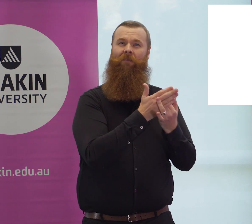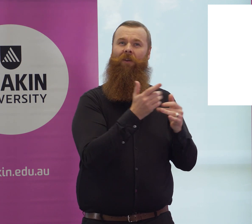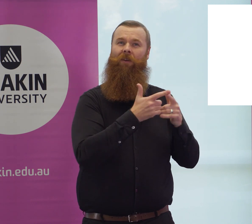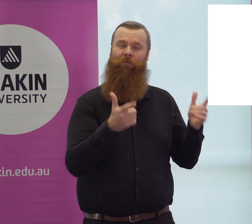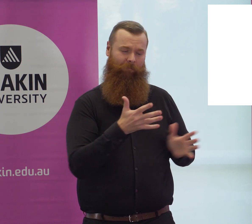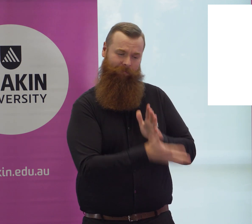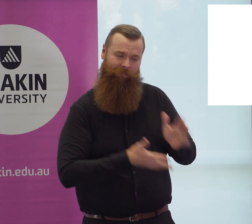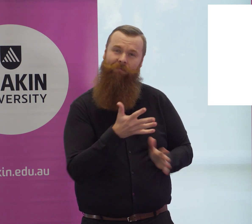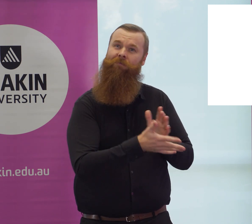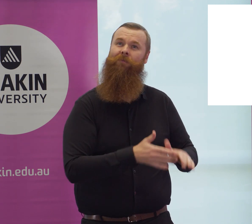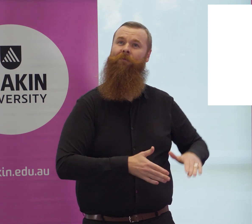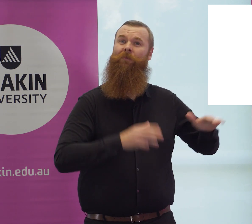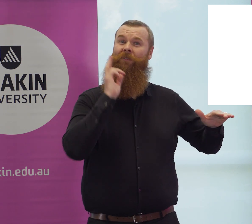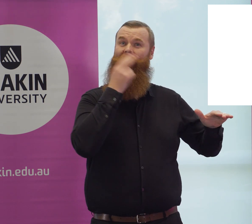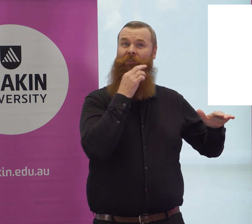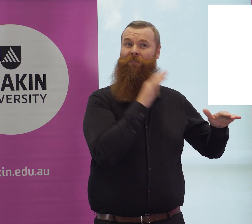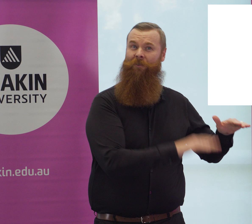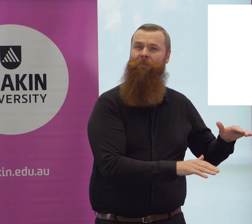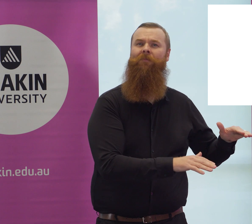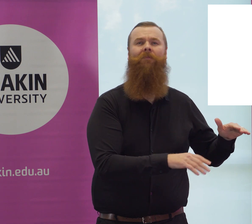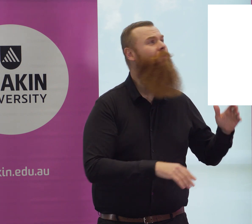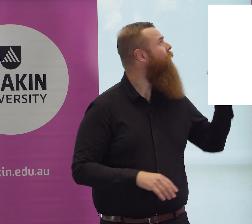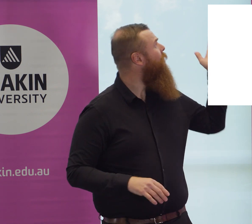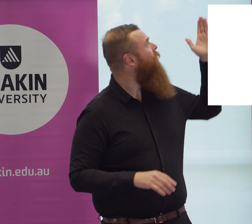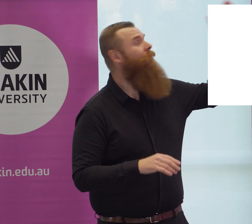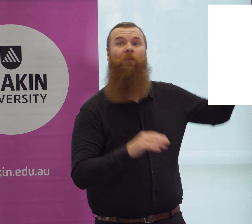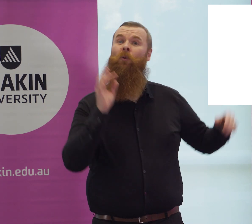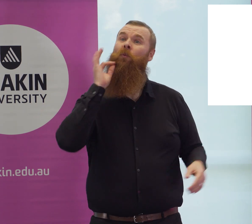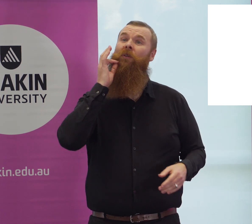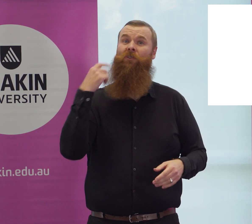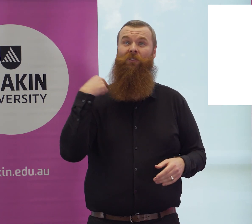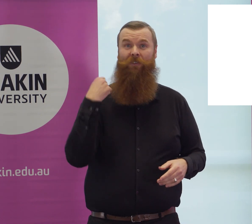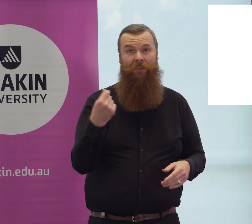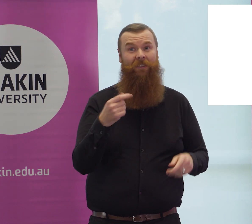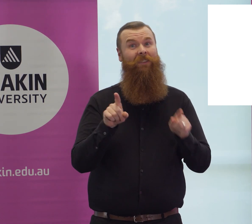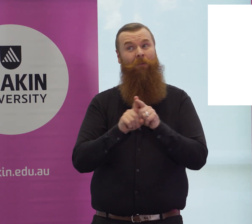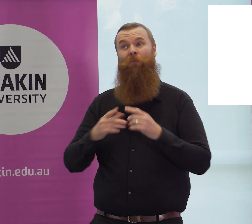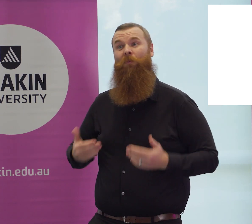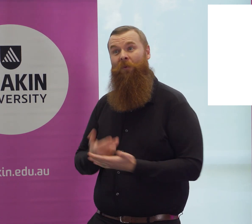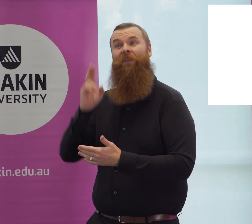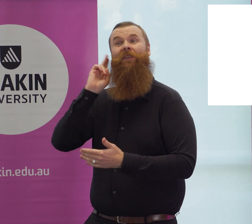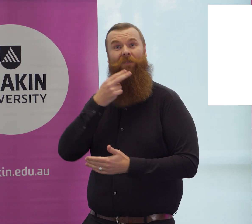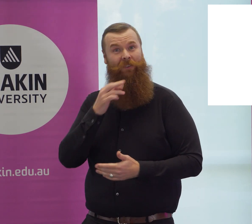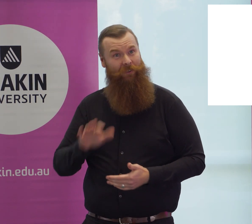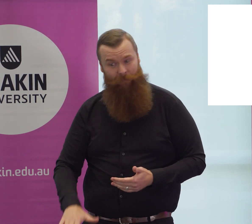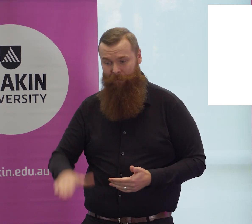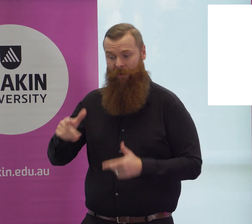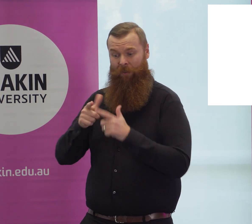was born deaf. With full access to communication via sign language from birth. The child in the white shirt was